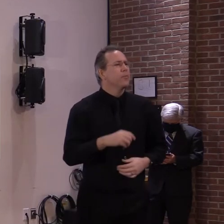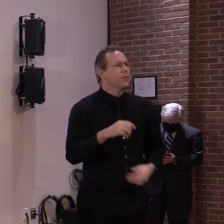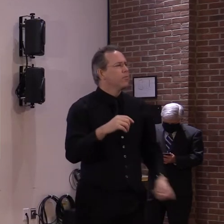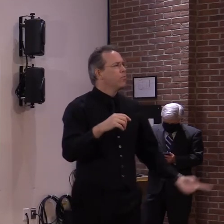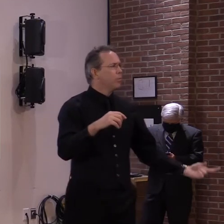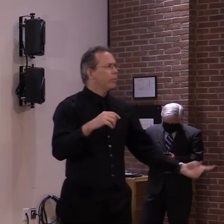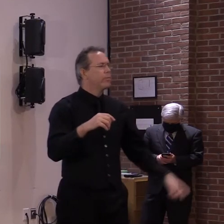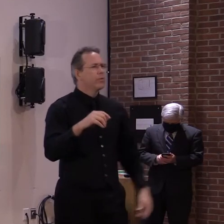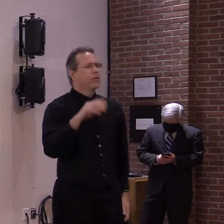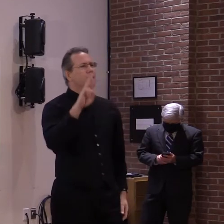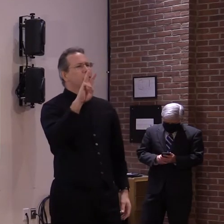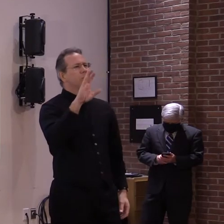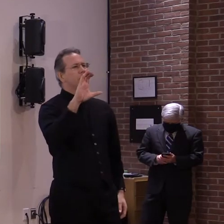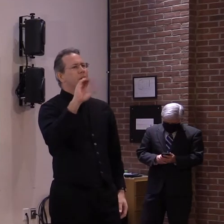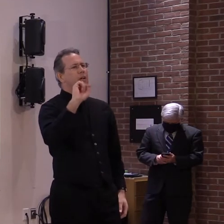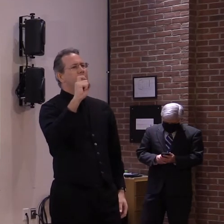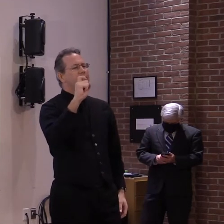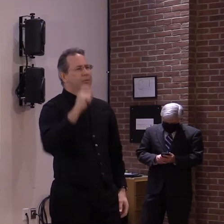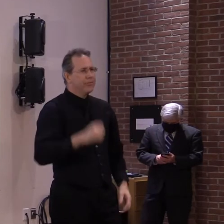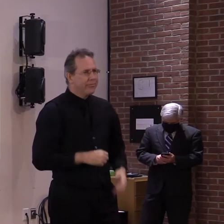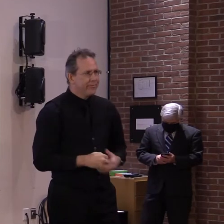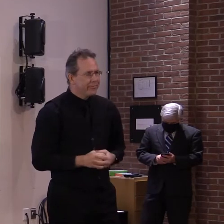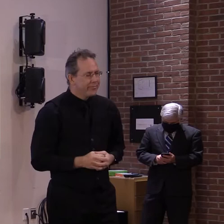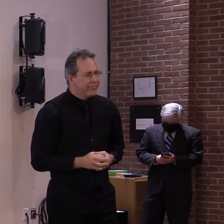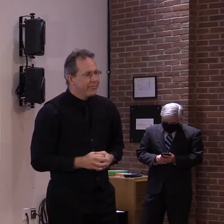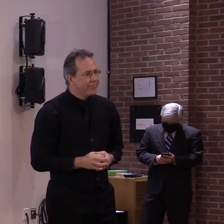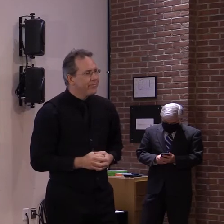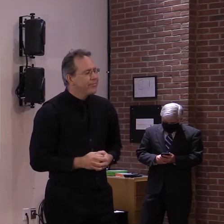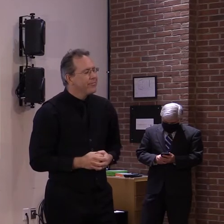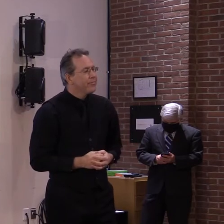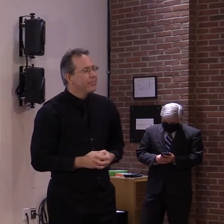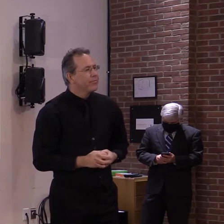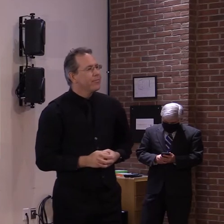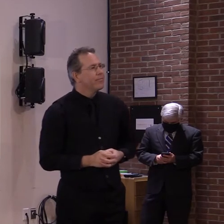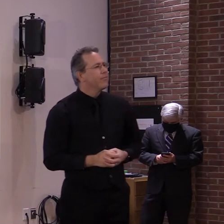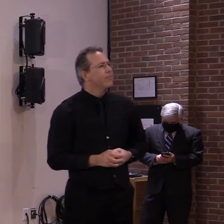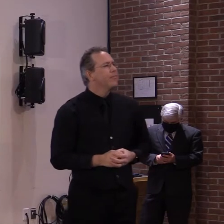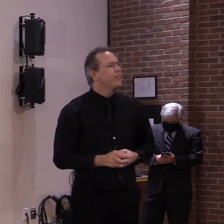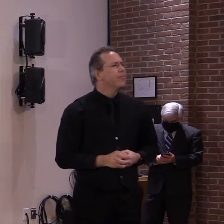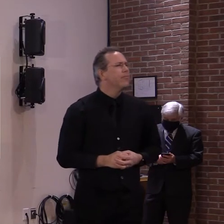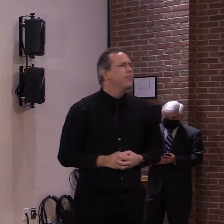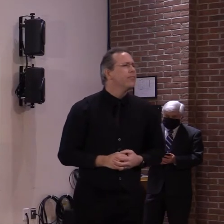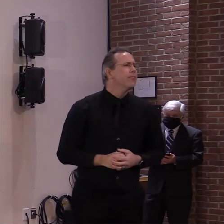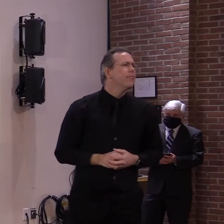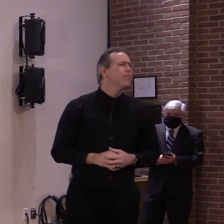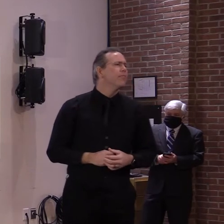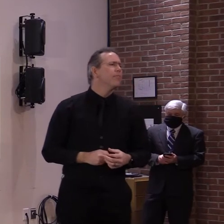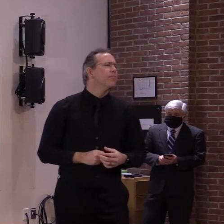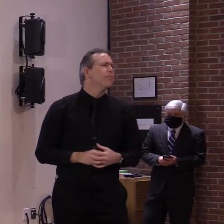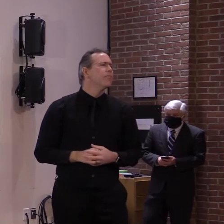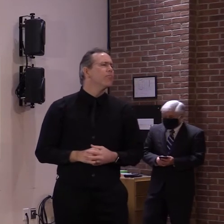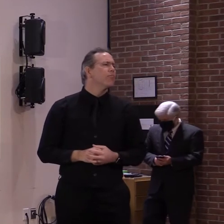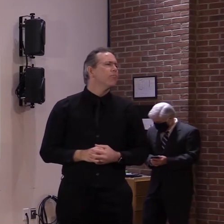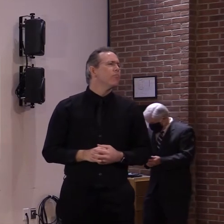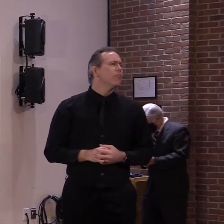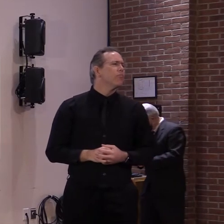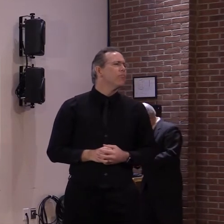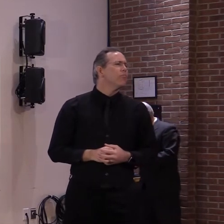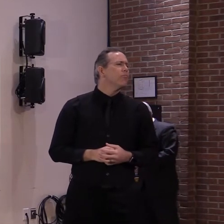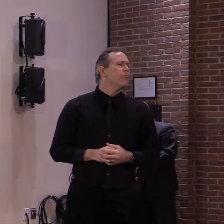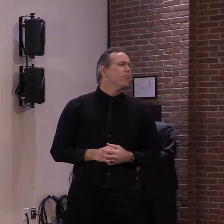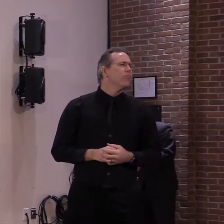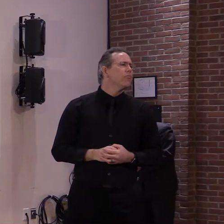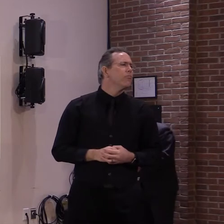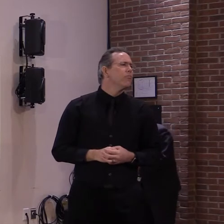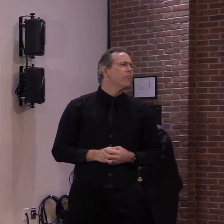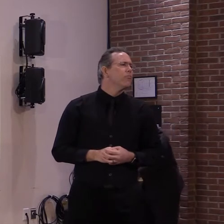What should people in border areas like the upper valley or Southern Vermont do about a vaccine? Should they, if they're doctors in New Hampshire per se, should they